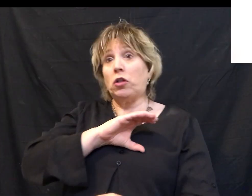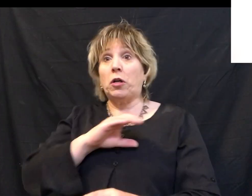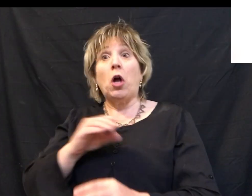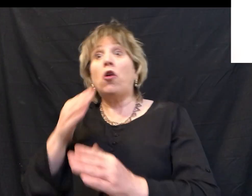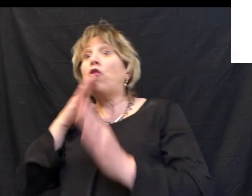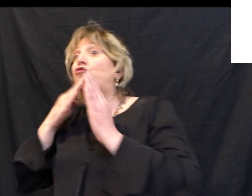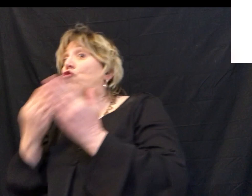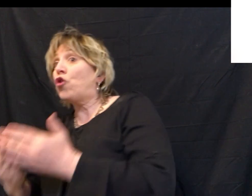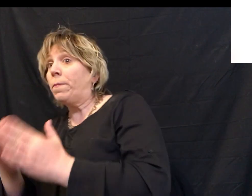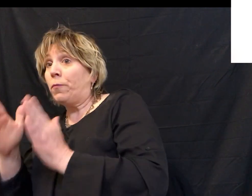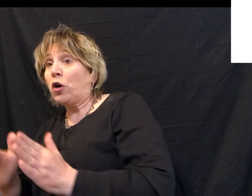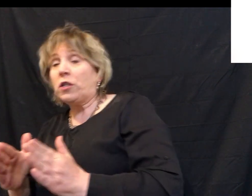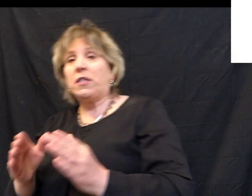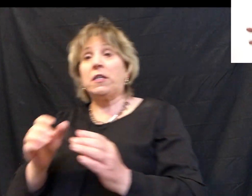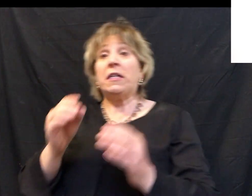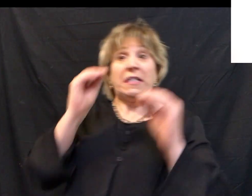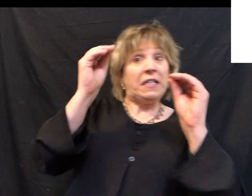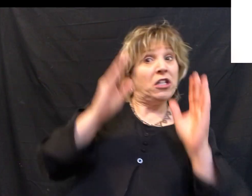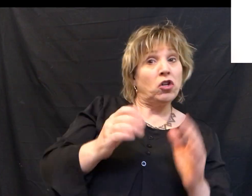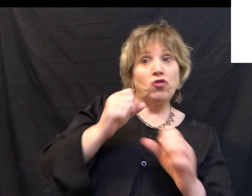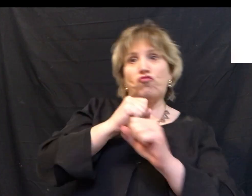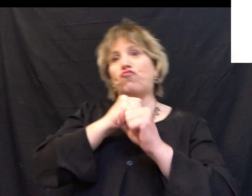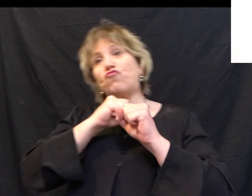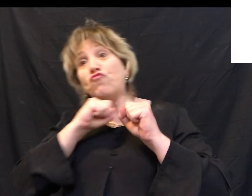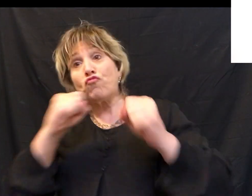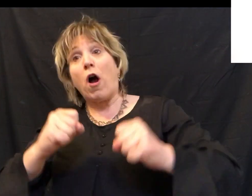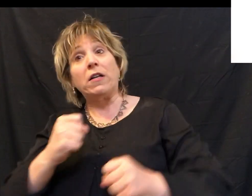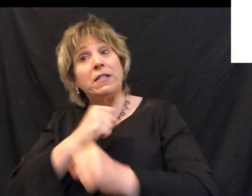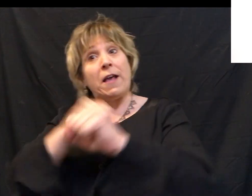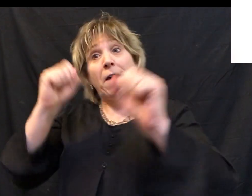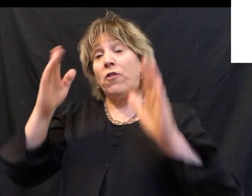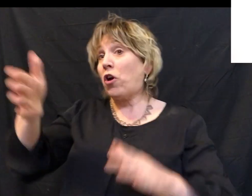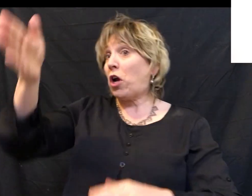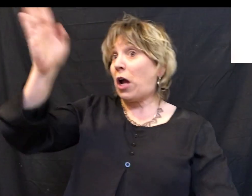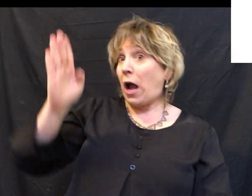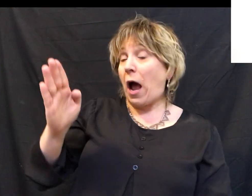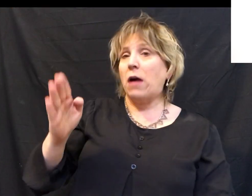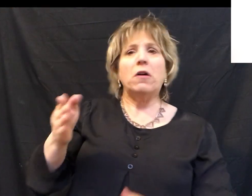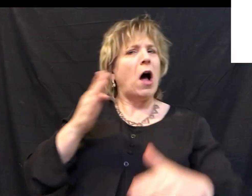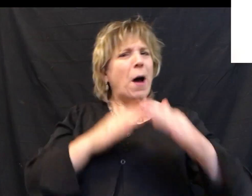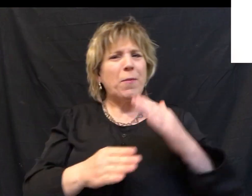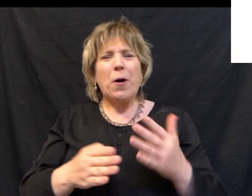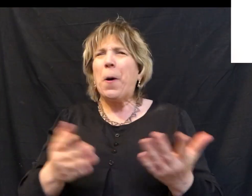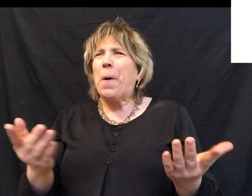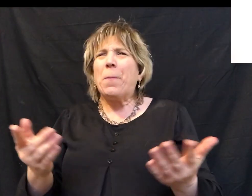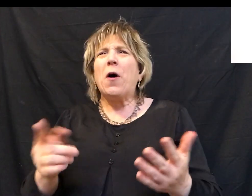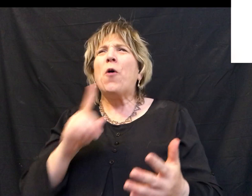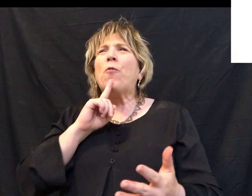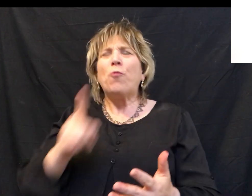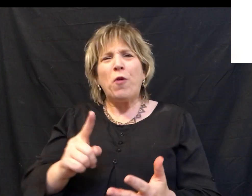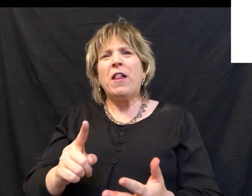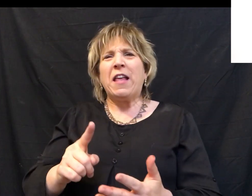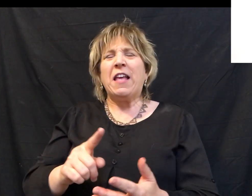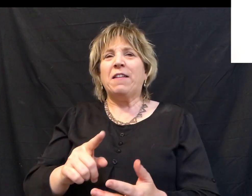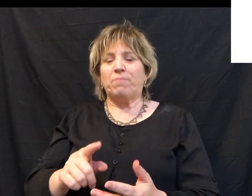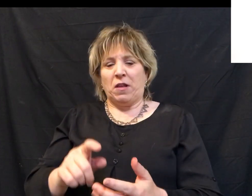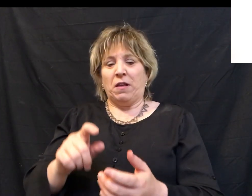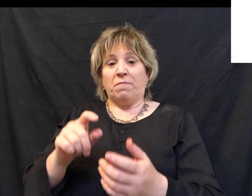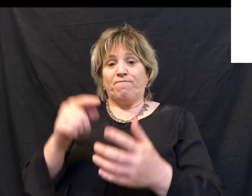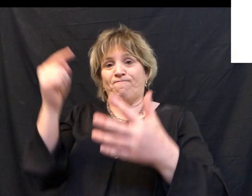a savior, God, humble, you know, but what are the actual attributes of Jesus? I think it'd be hard, pressed